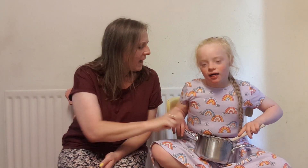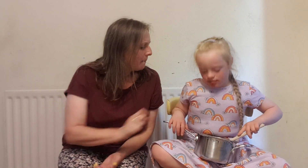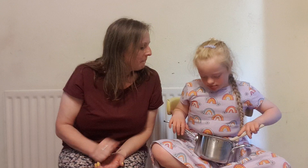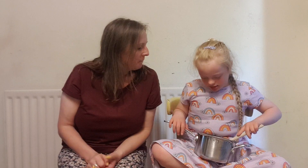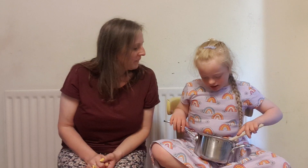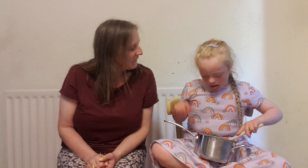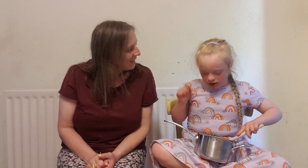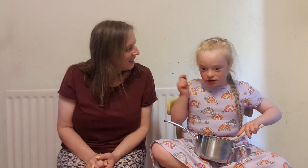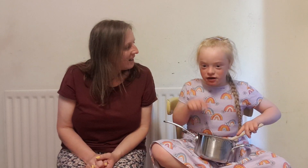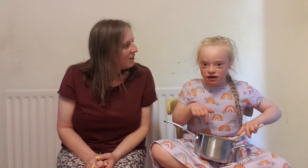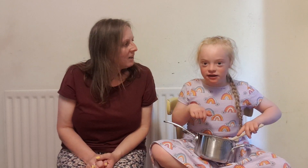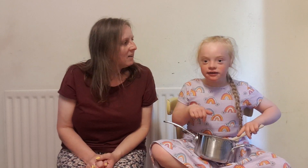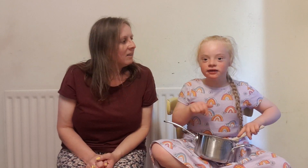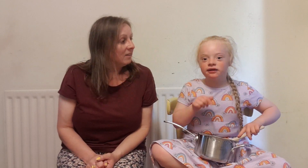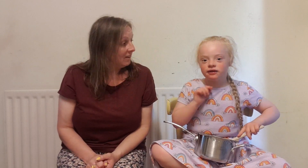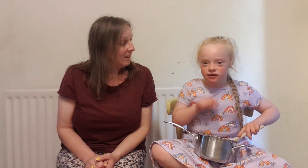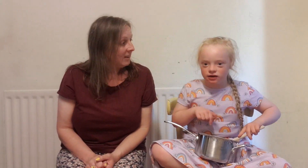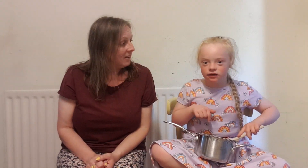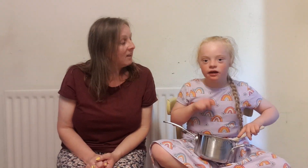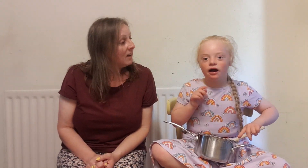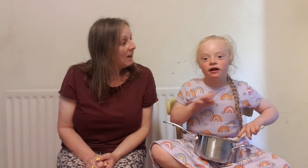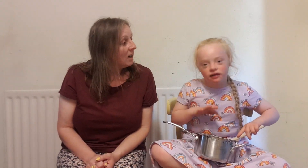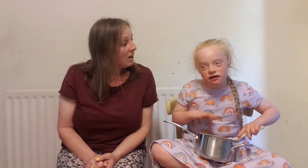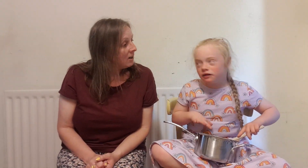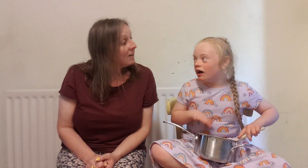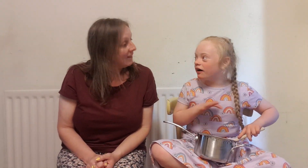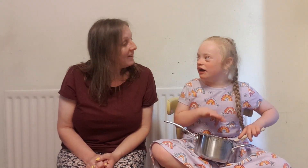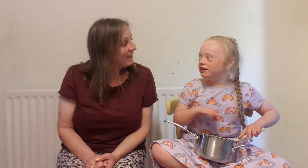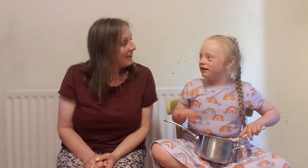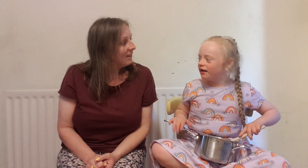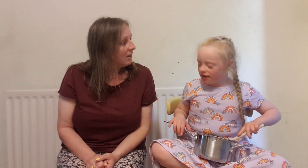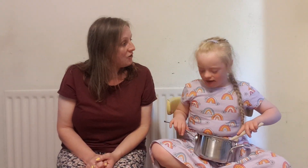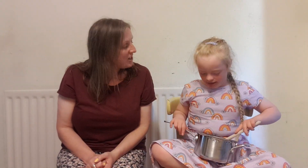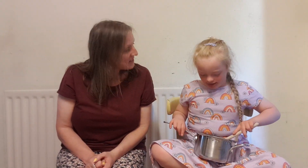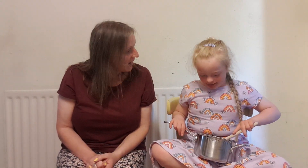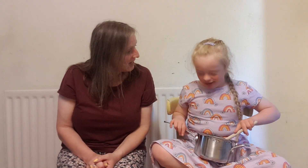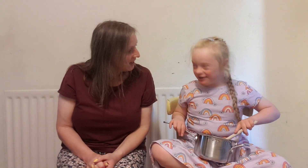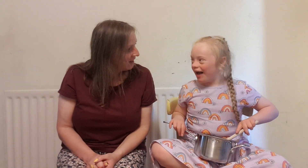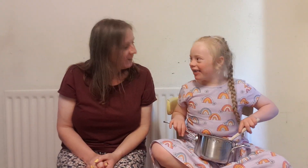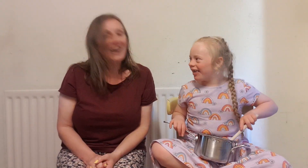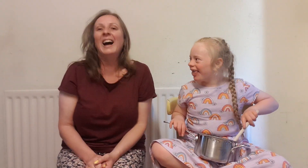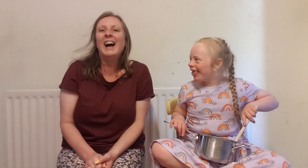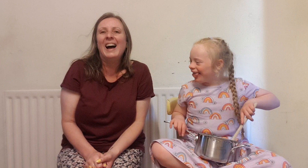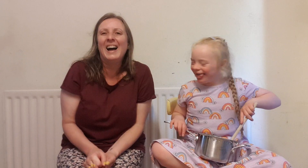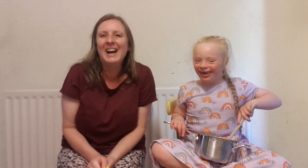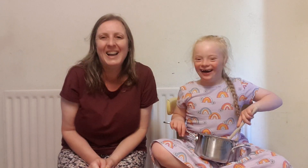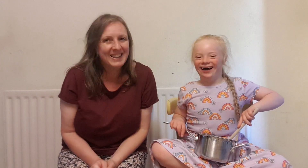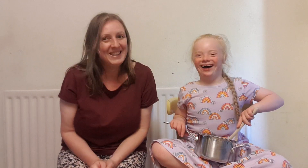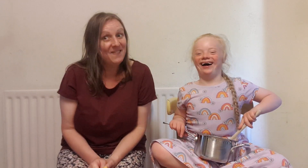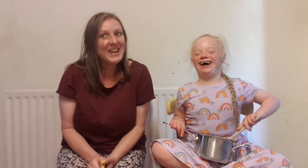that? Cheese. Cheese. Cheese. Perfect. A cheesecake? Yes. Lovely.